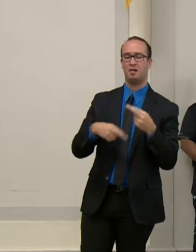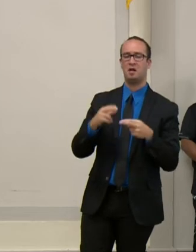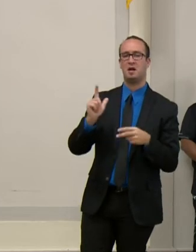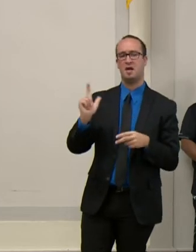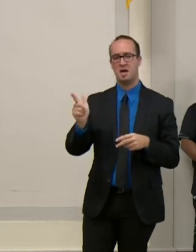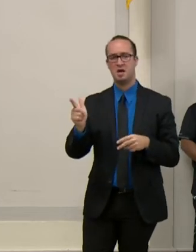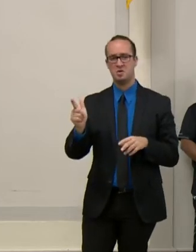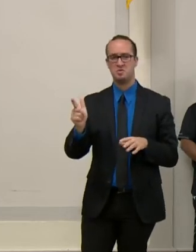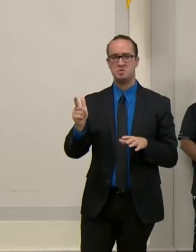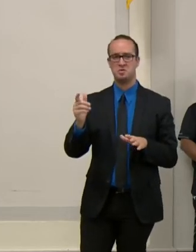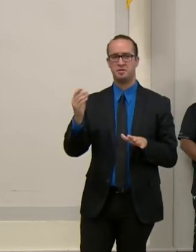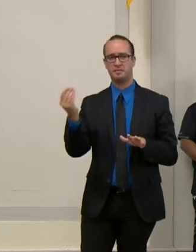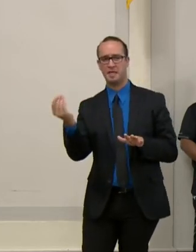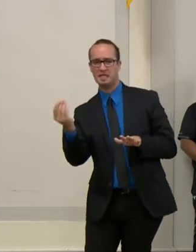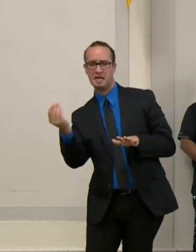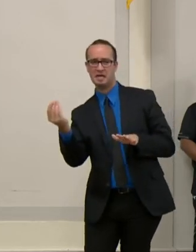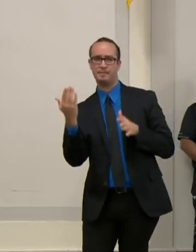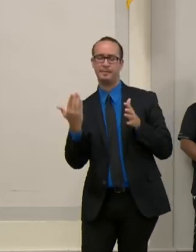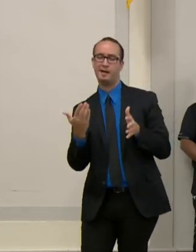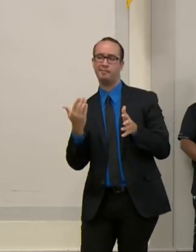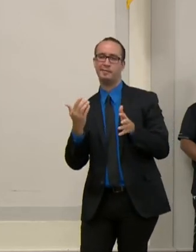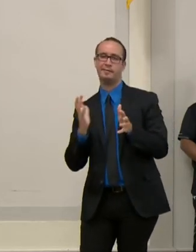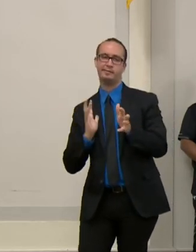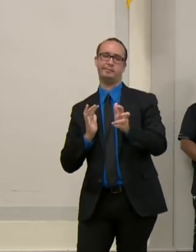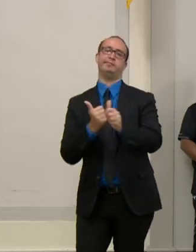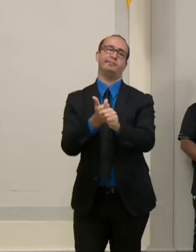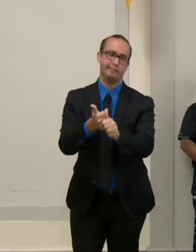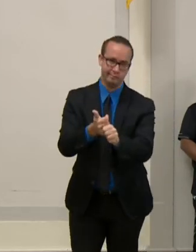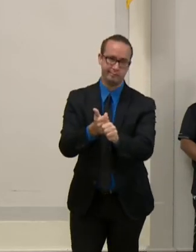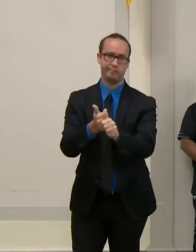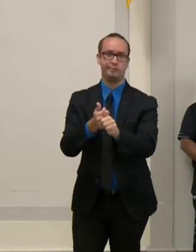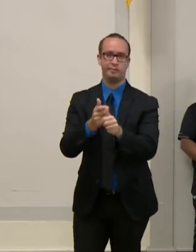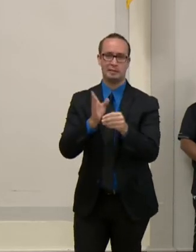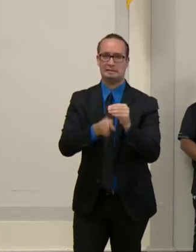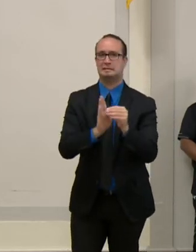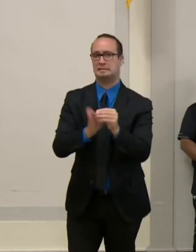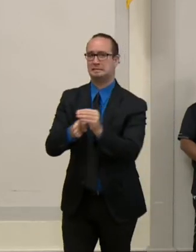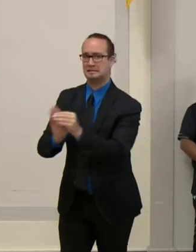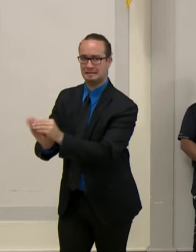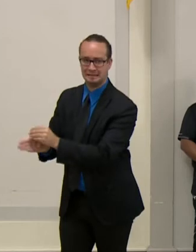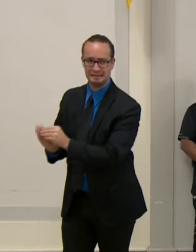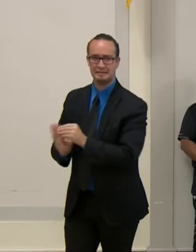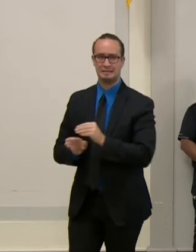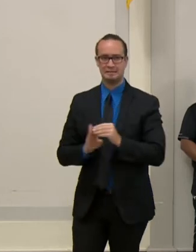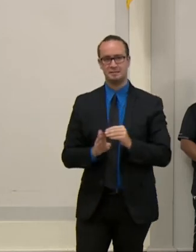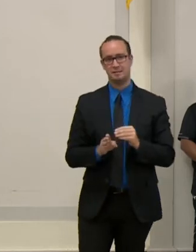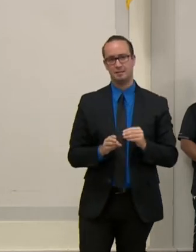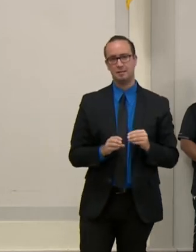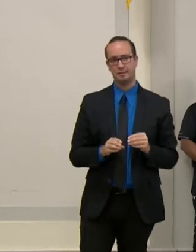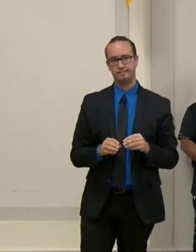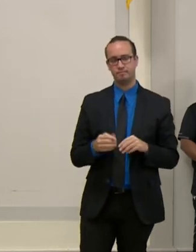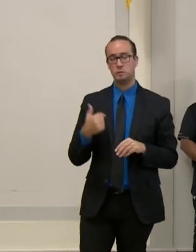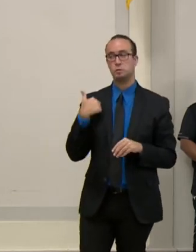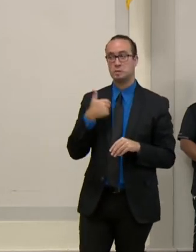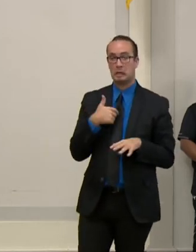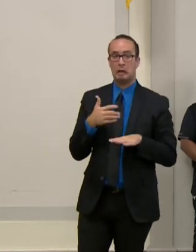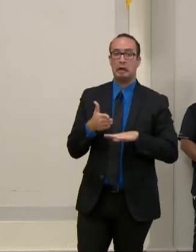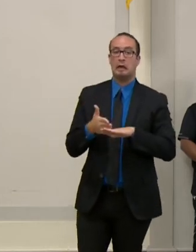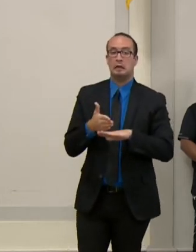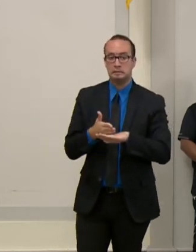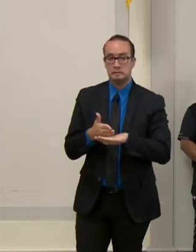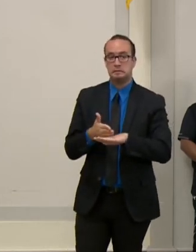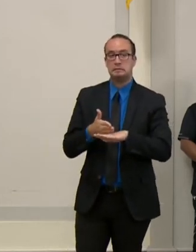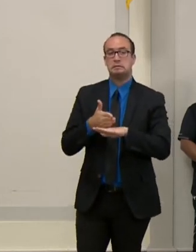for any recycling that we miss. There is sunlight at the end of the tunnel, but not a, excuse me, but not